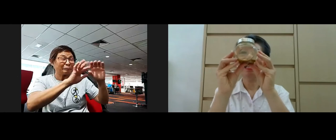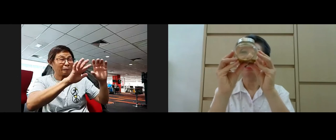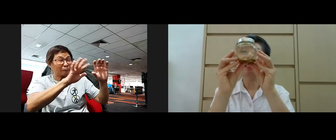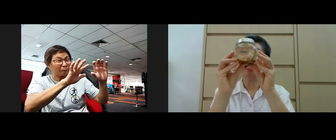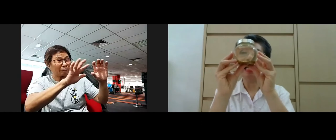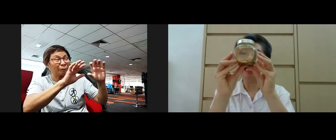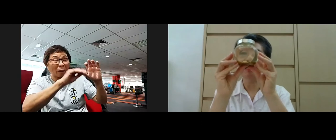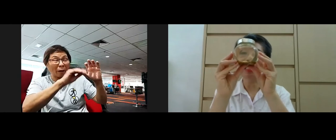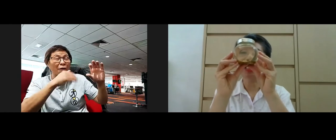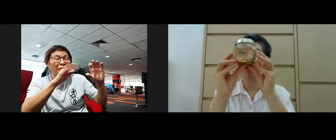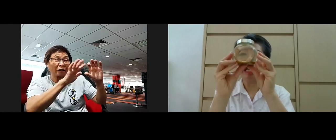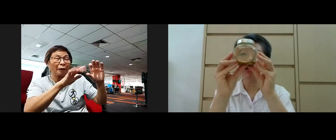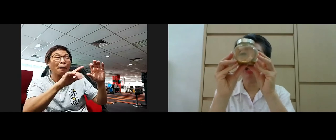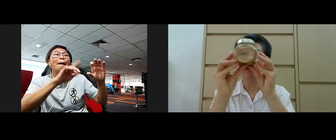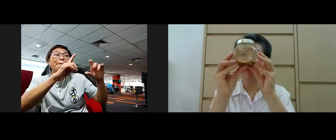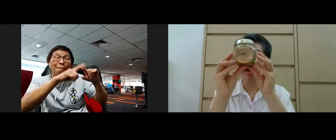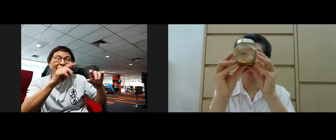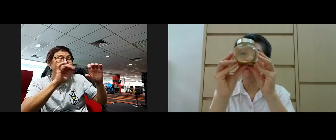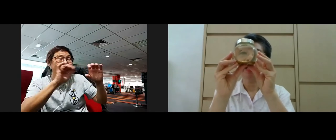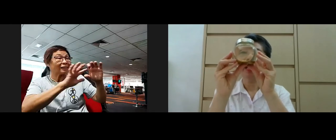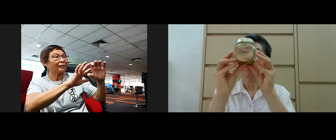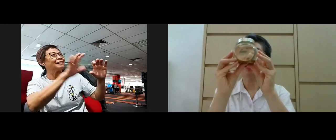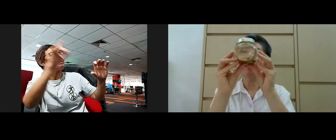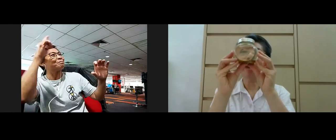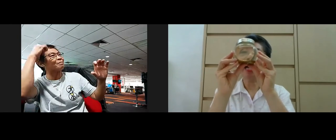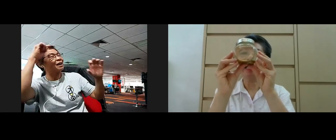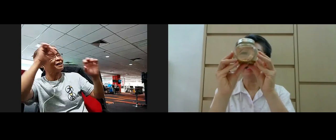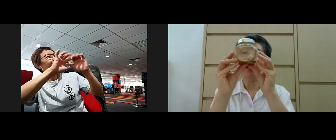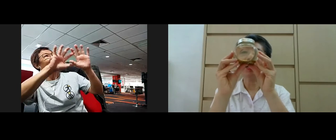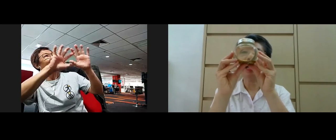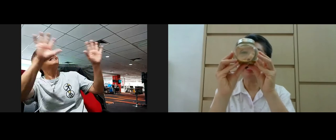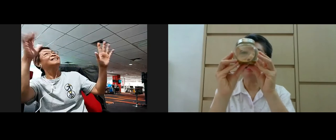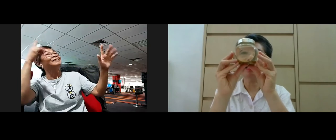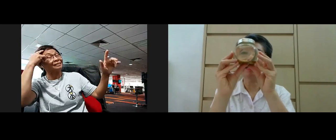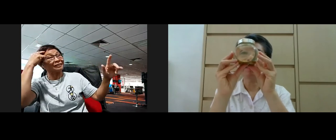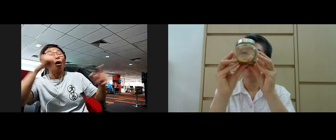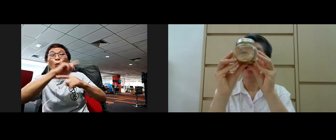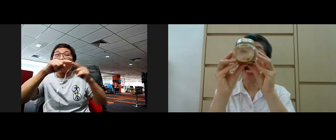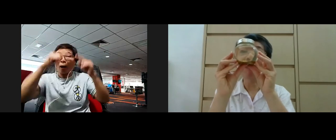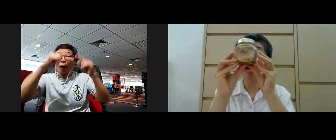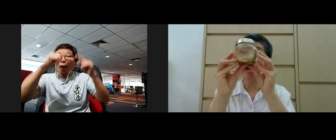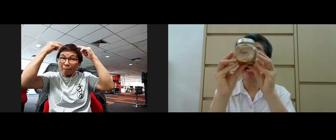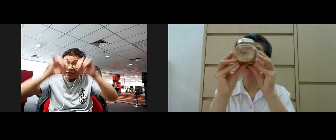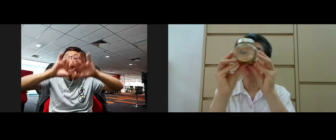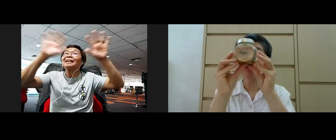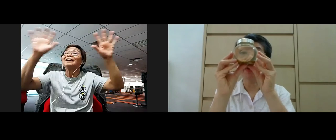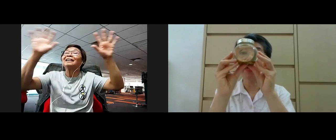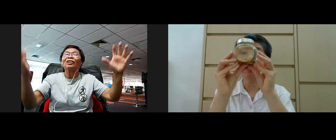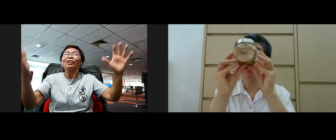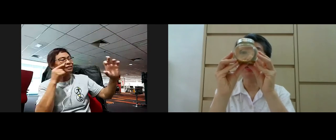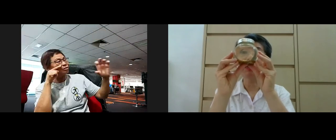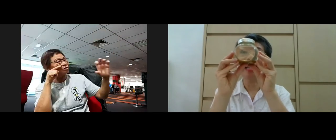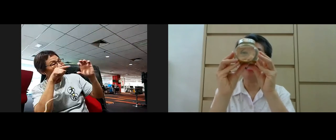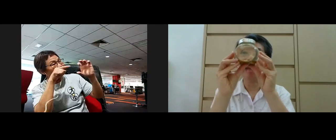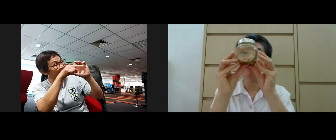least a clearer condition of the mind when the mind is clearer now now I can look through the